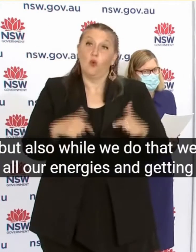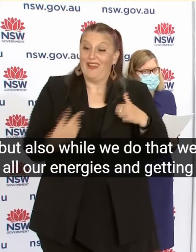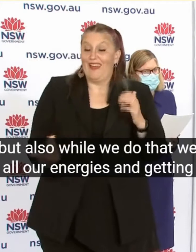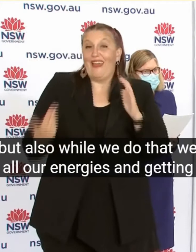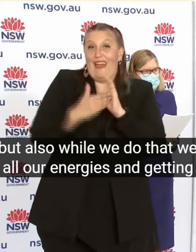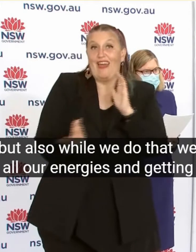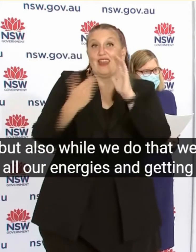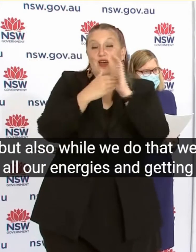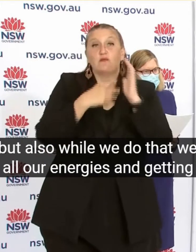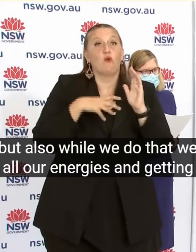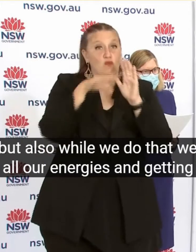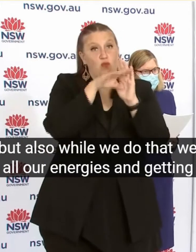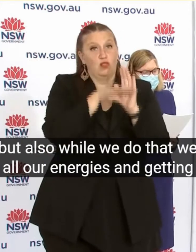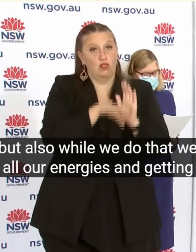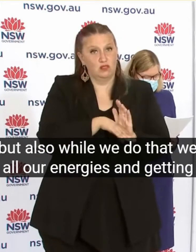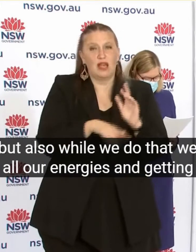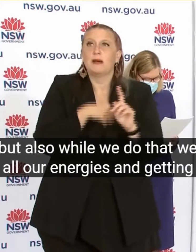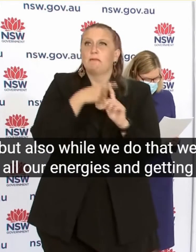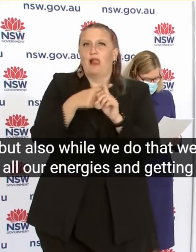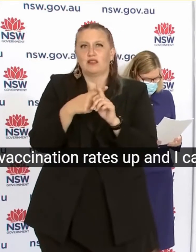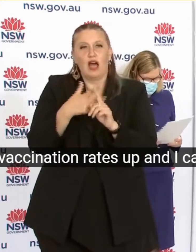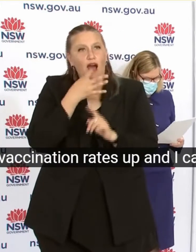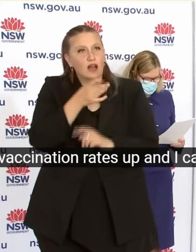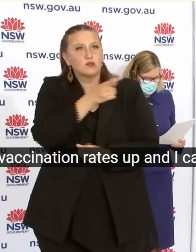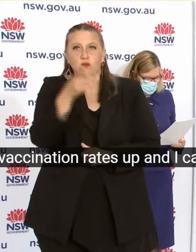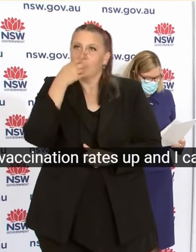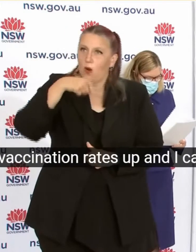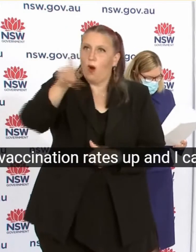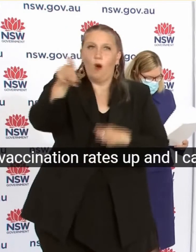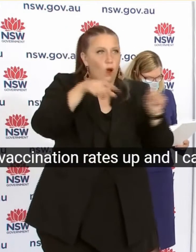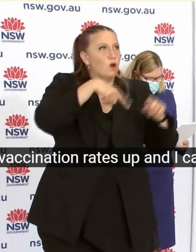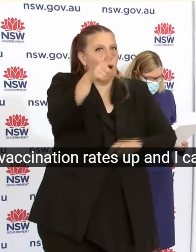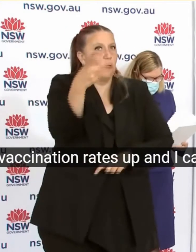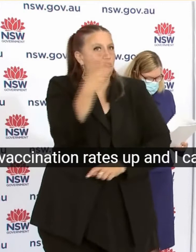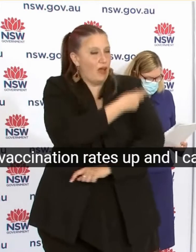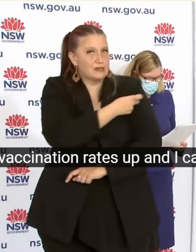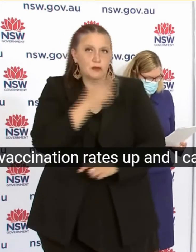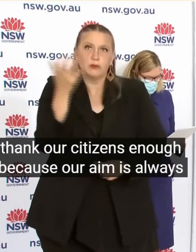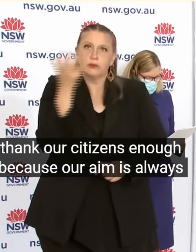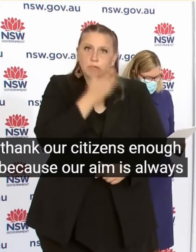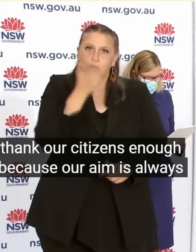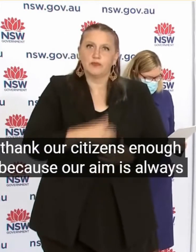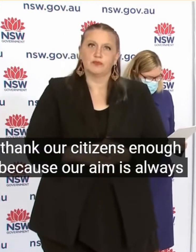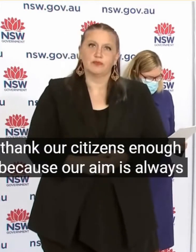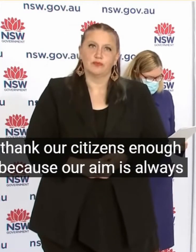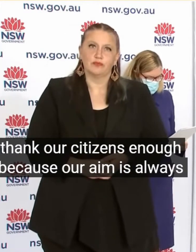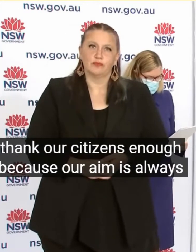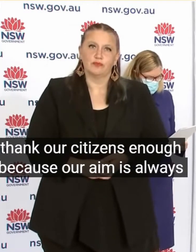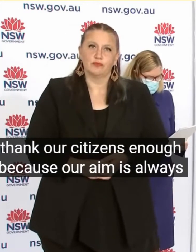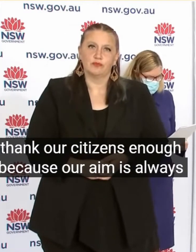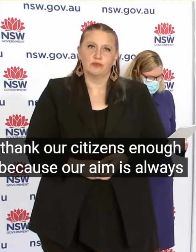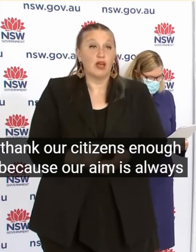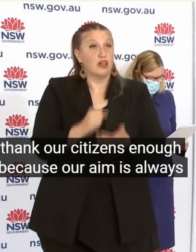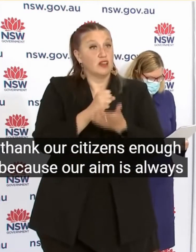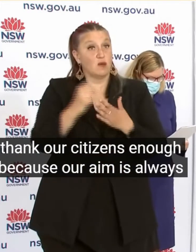energies in getting the vaccination rates up And I can't thank our citizens enough Because our aim is always keeping people out of hospital